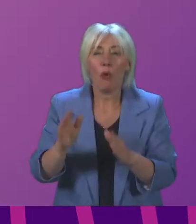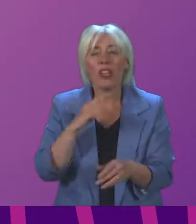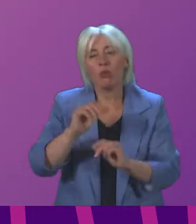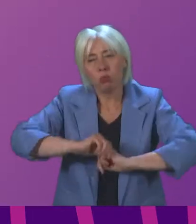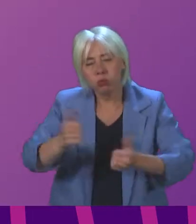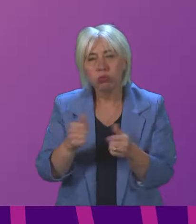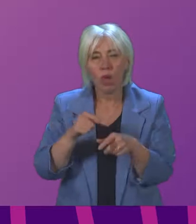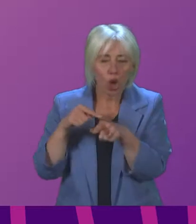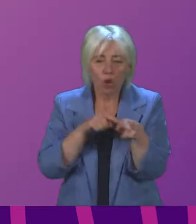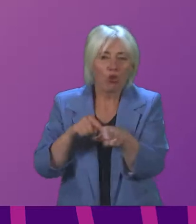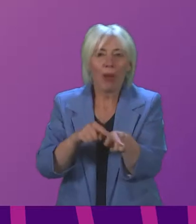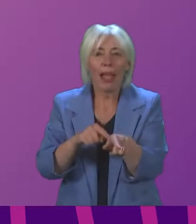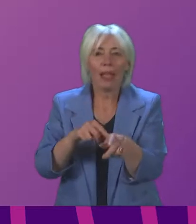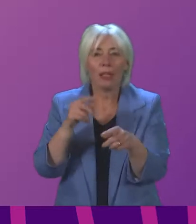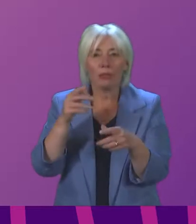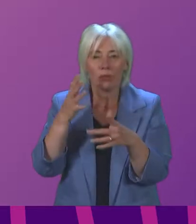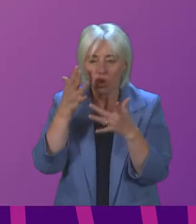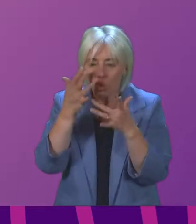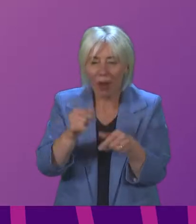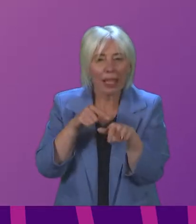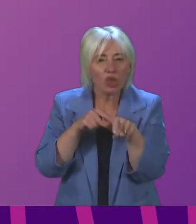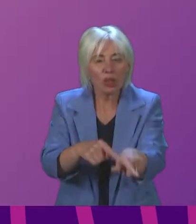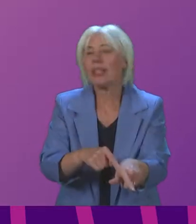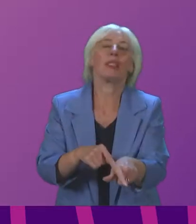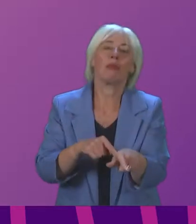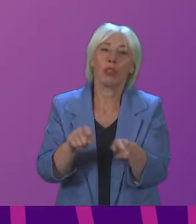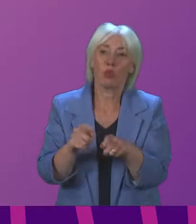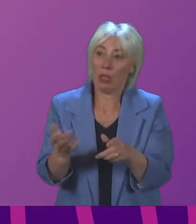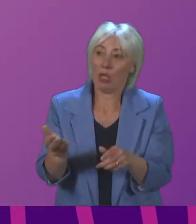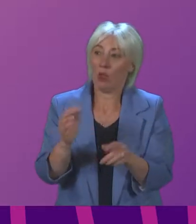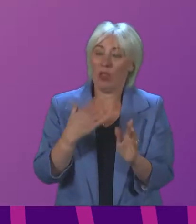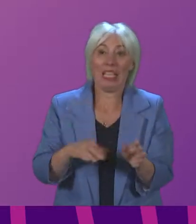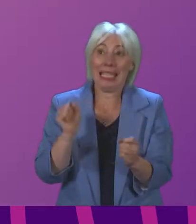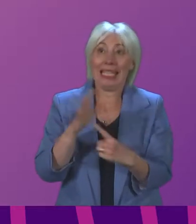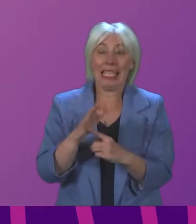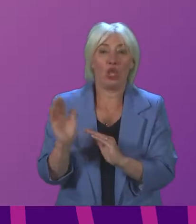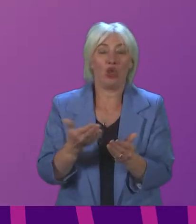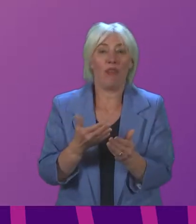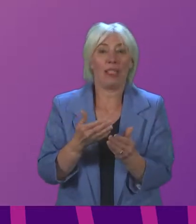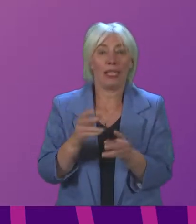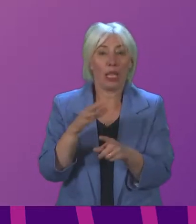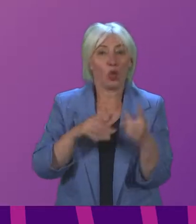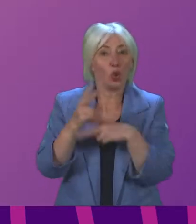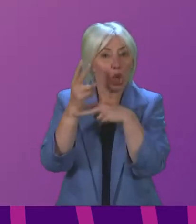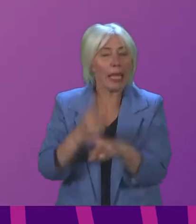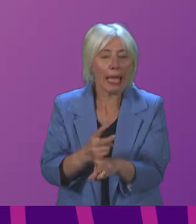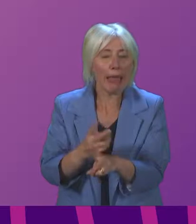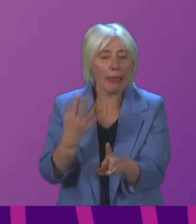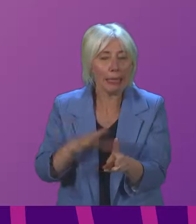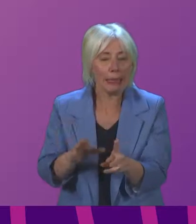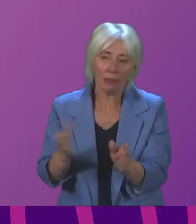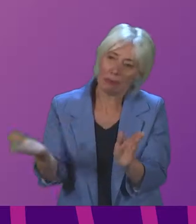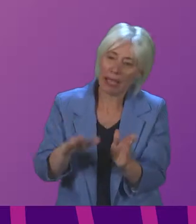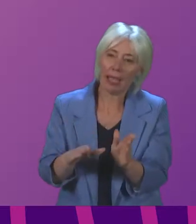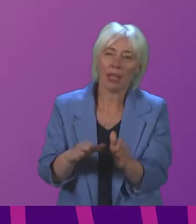to protect people from the virus and allow us to remobilise key services like social care. When I talk to carers, they feel abandoned,